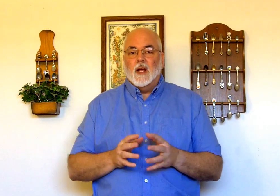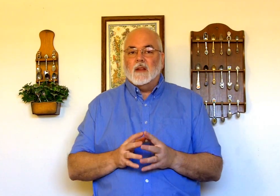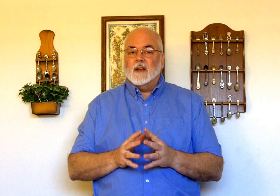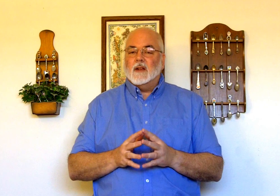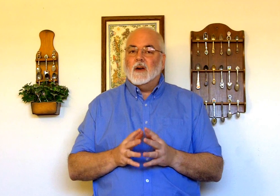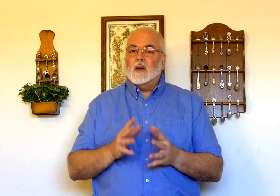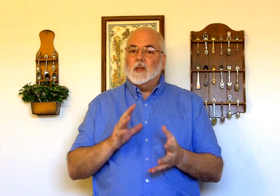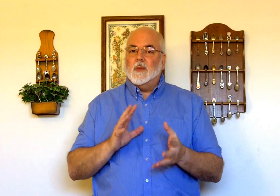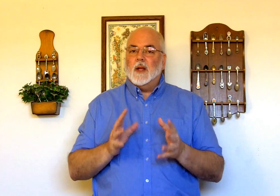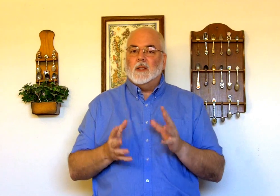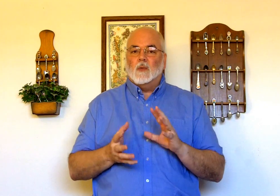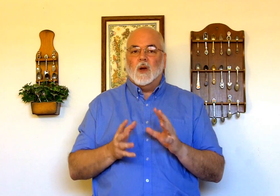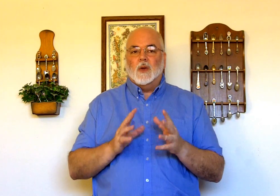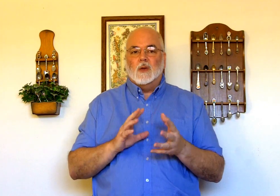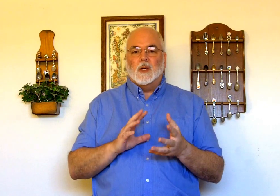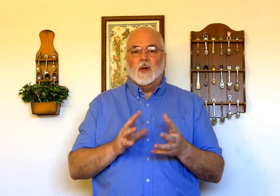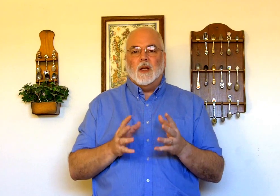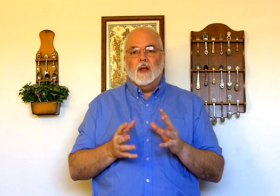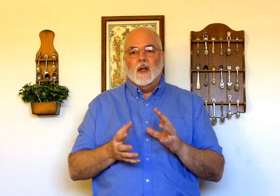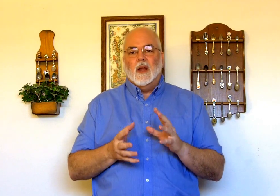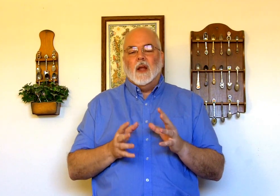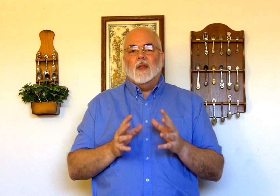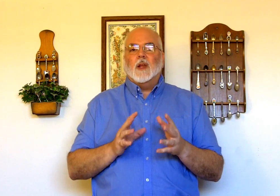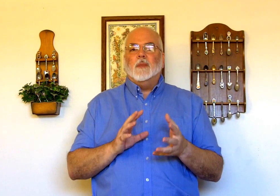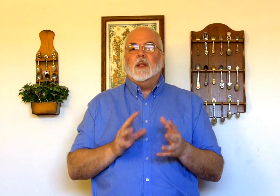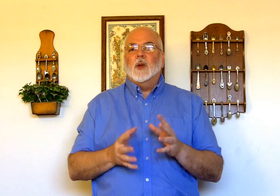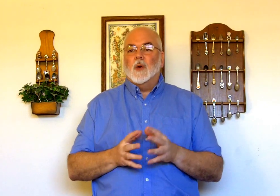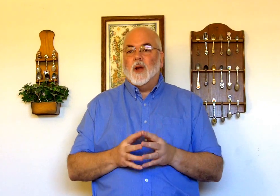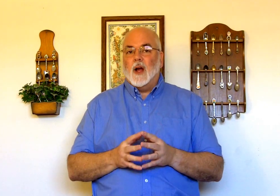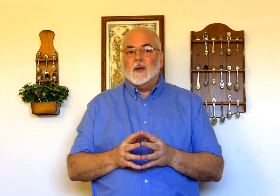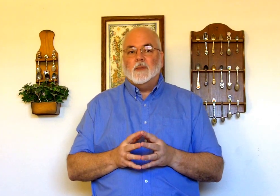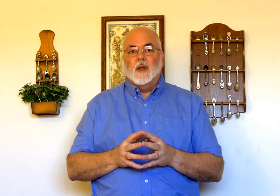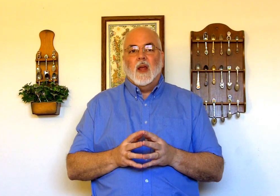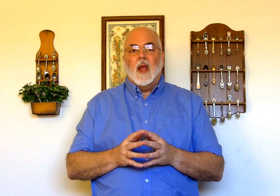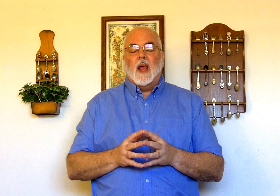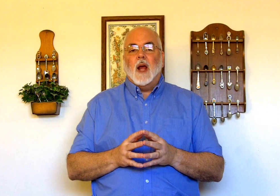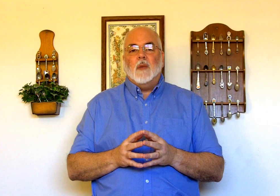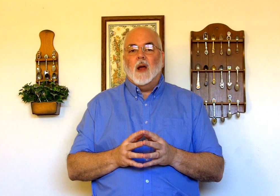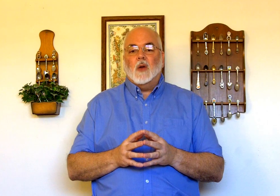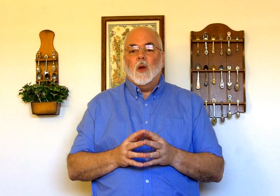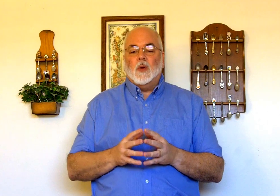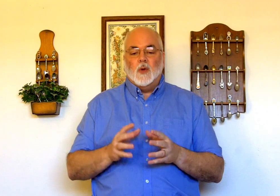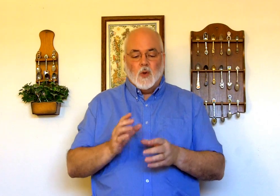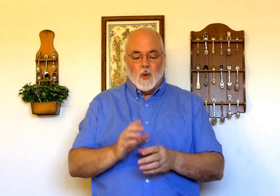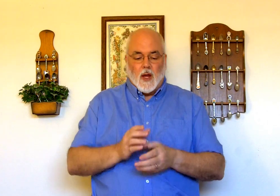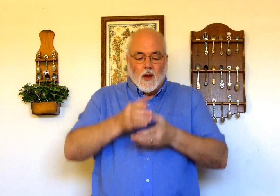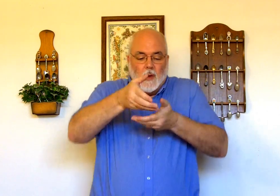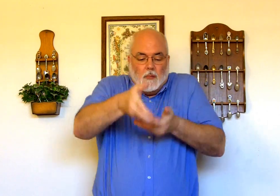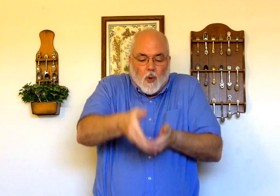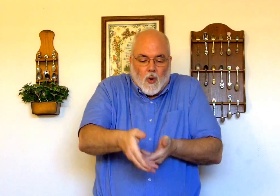that there are some things that we're going to do literally, and some things that we're not. But, and I'm not going to do a pour